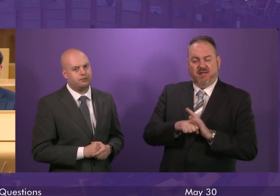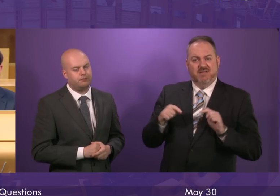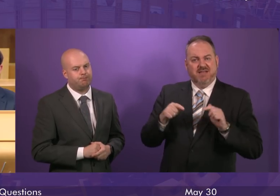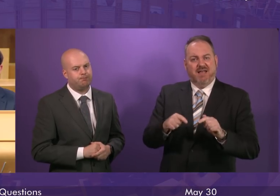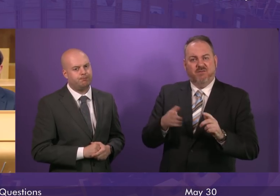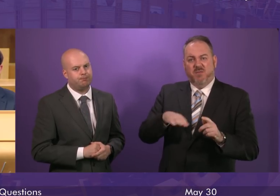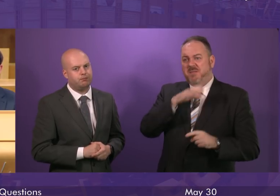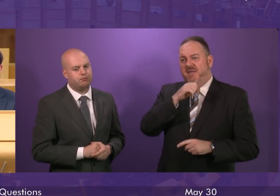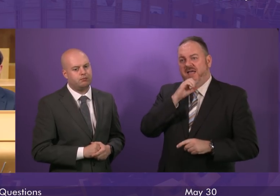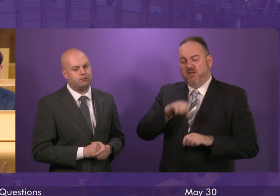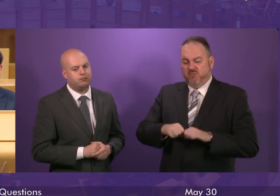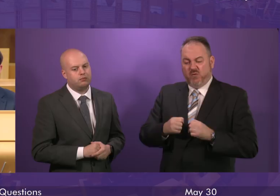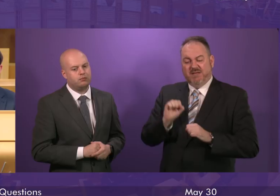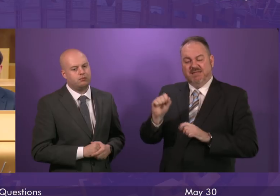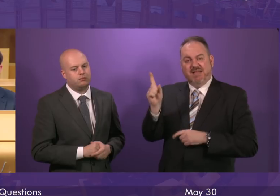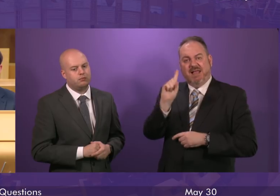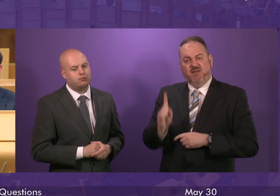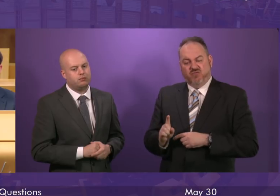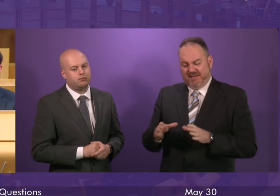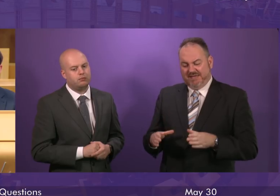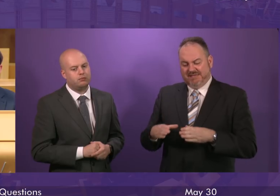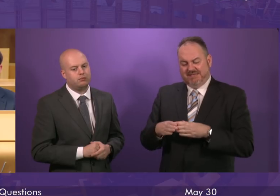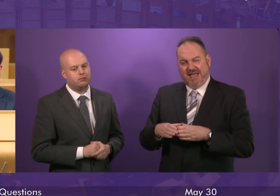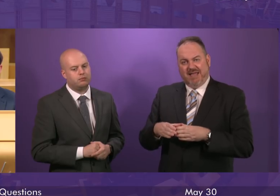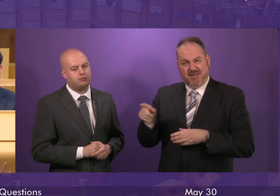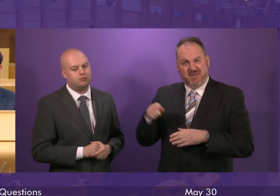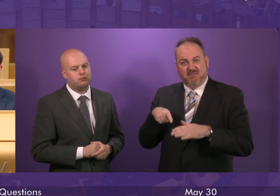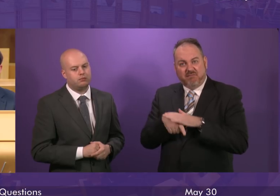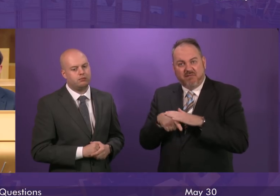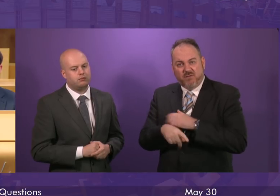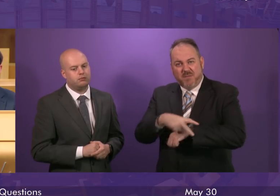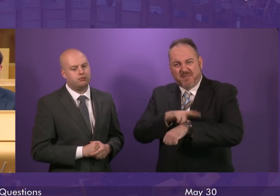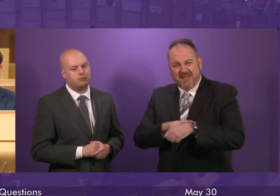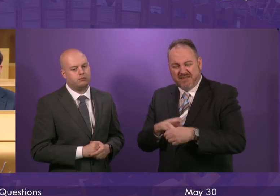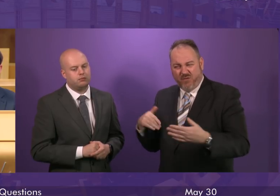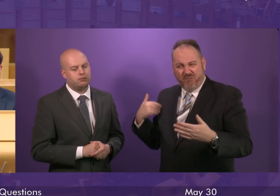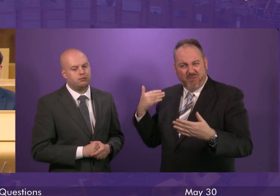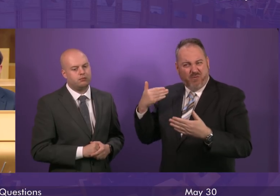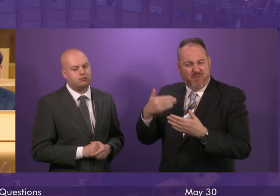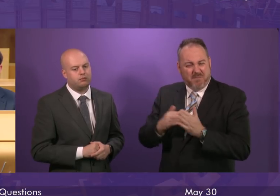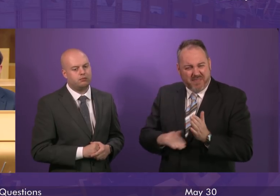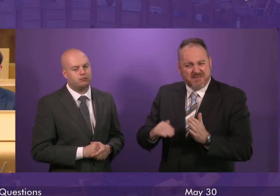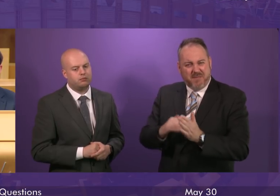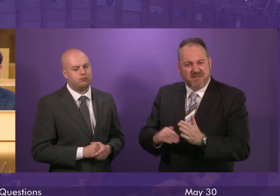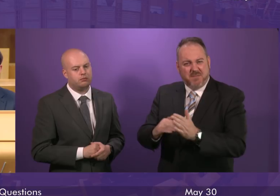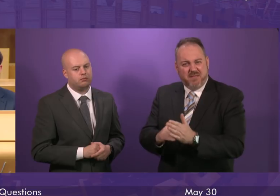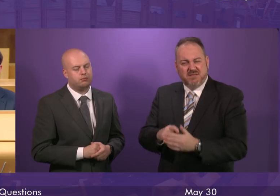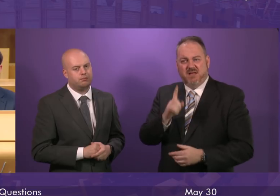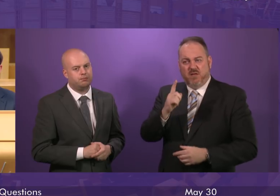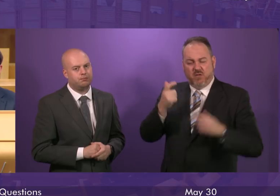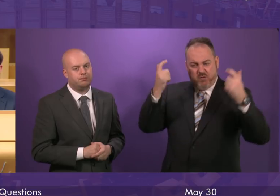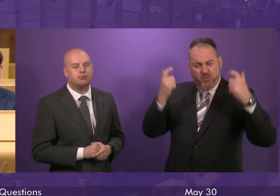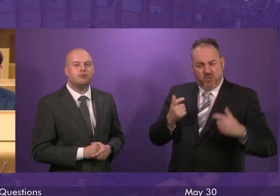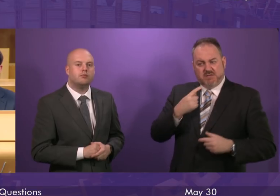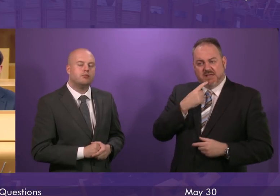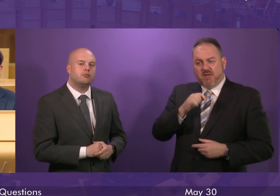who had broken an electronic tag and had been on the run for months. The family were told that the Lord Advocate would make a decision on